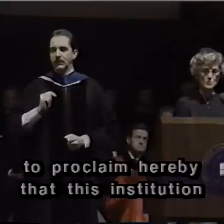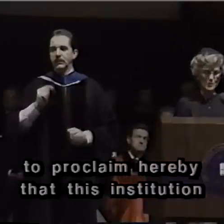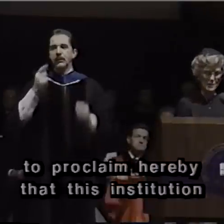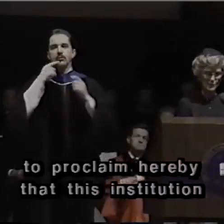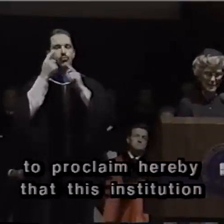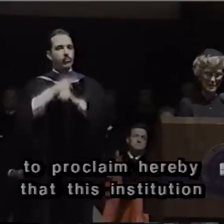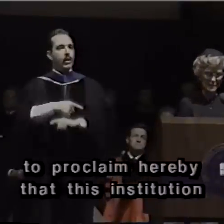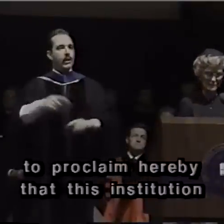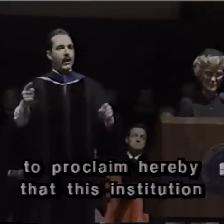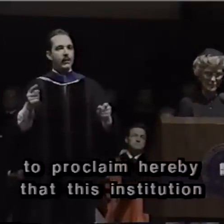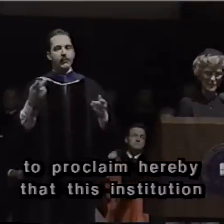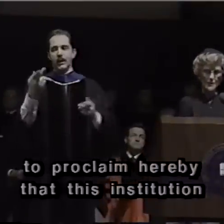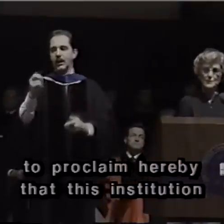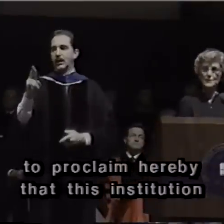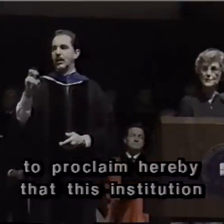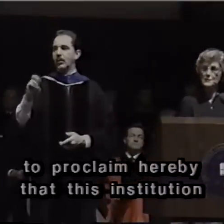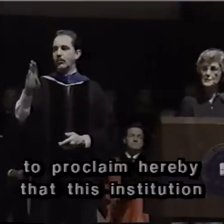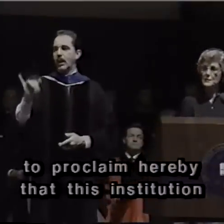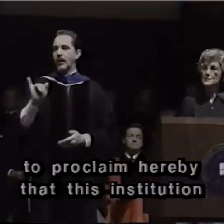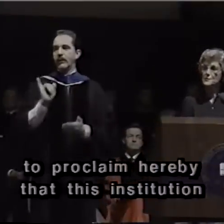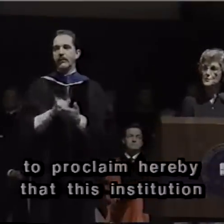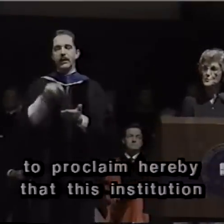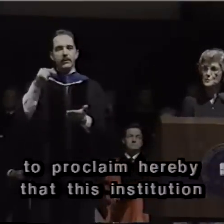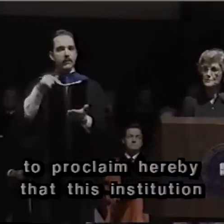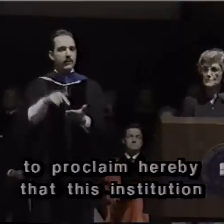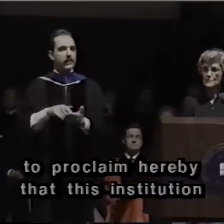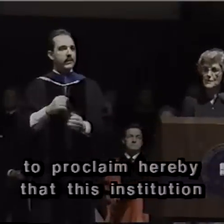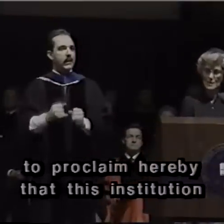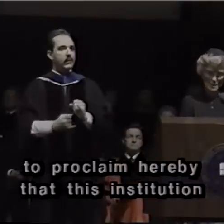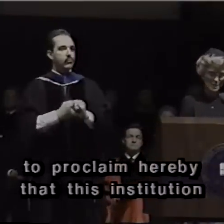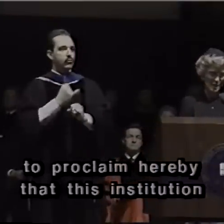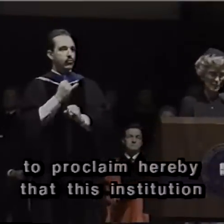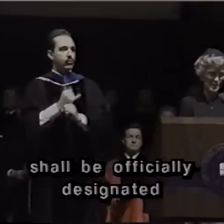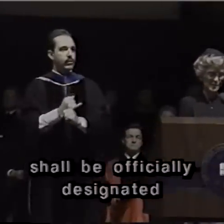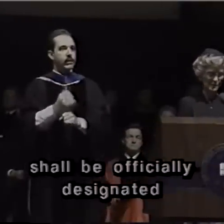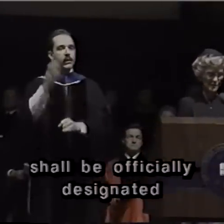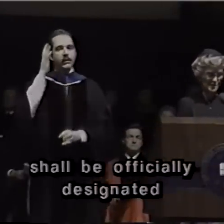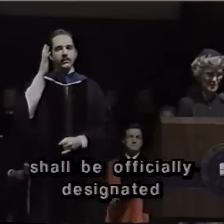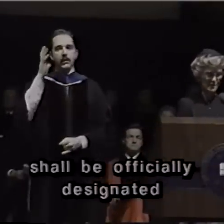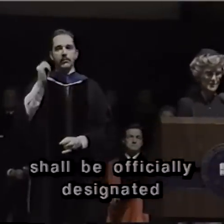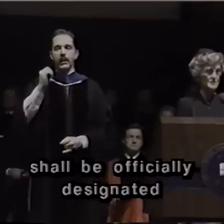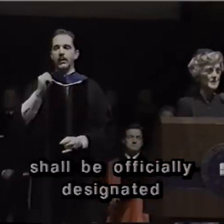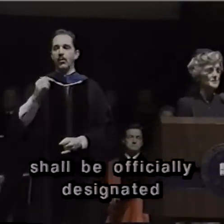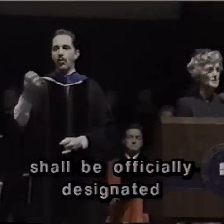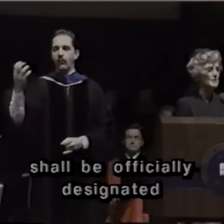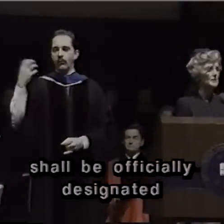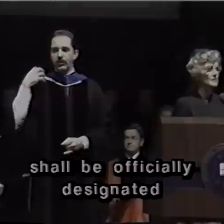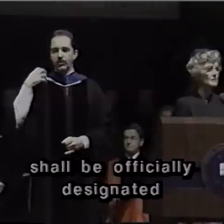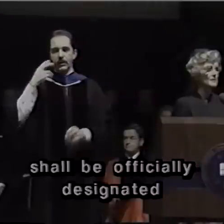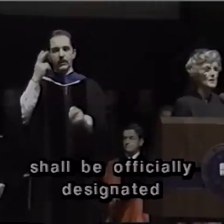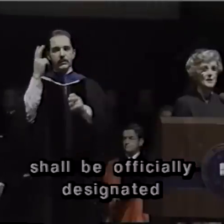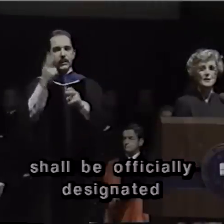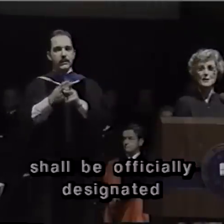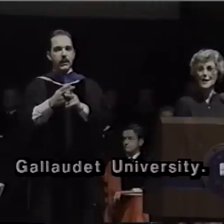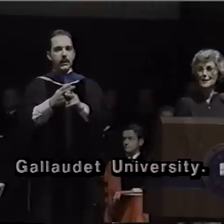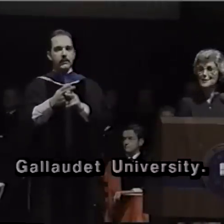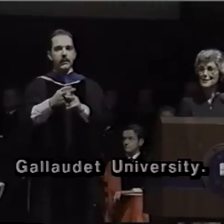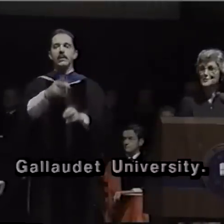hereby that this institution shall be officially designated Gallaudet